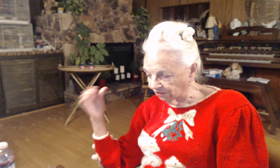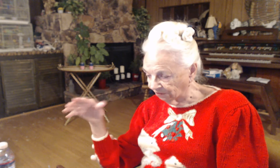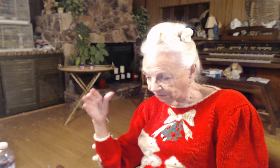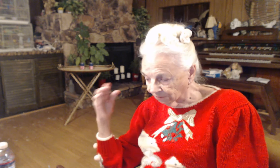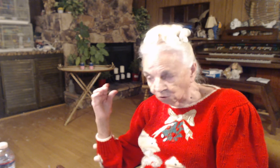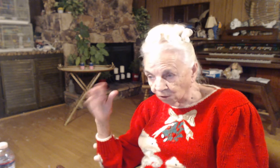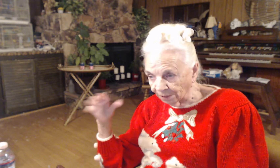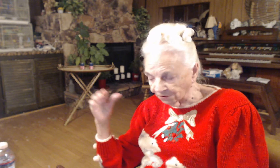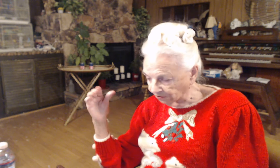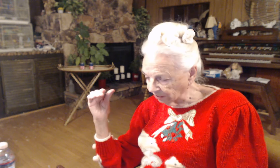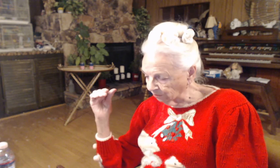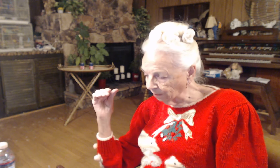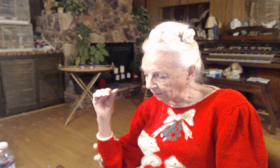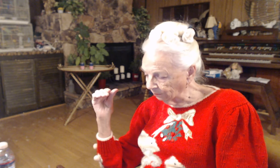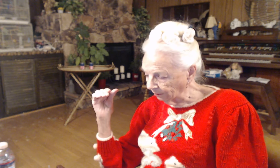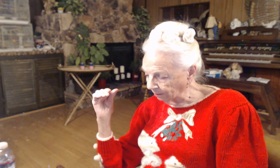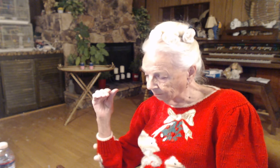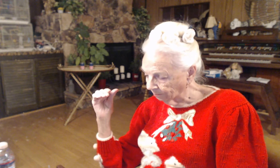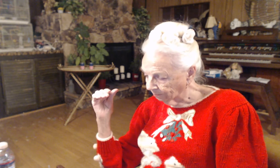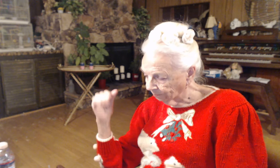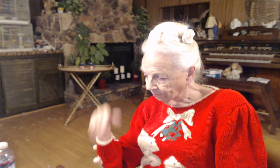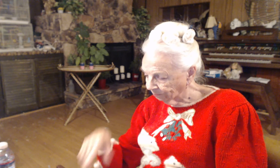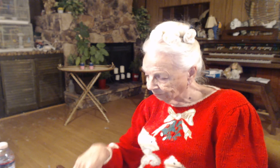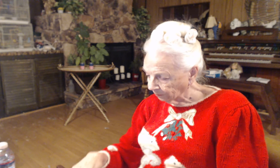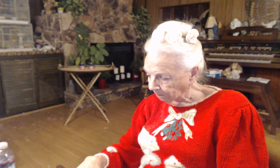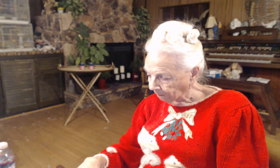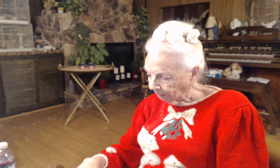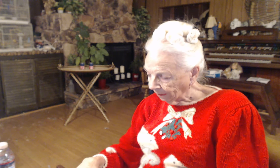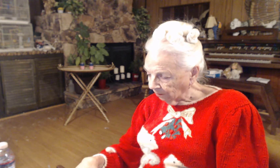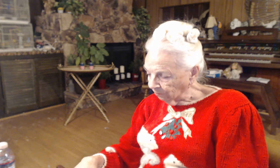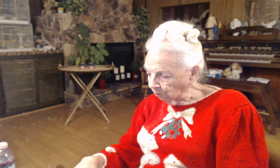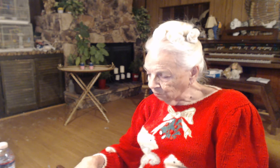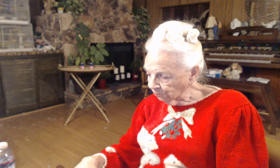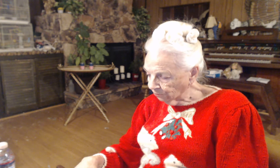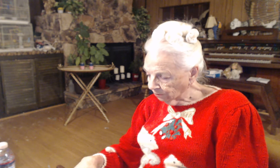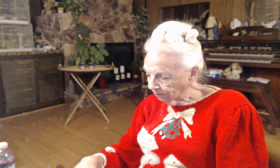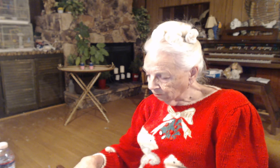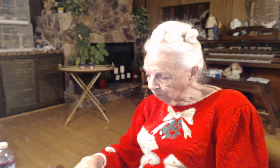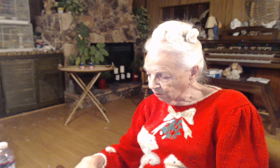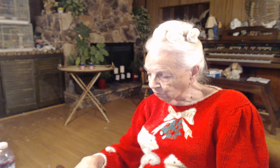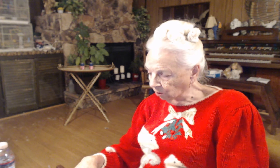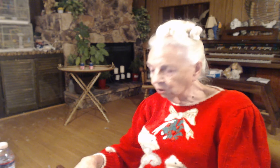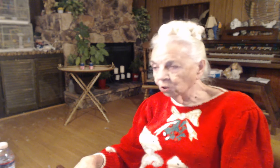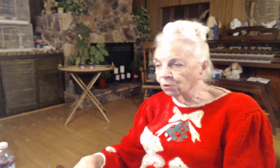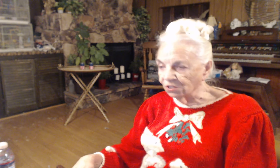torments, things bothering them. Those which were lunatic,